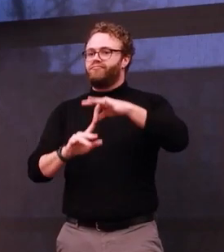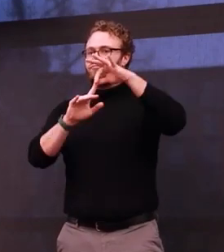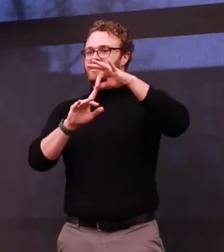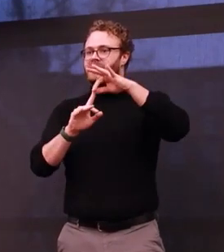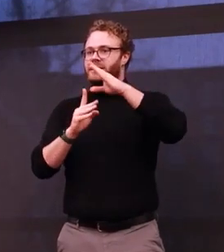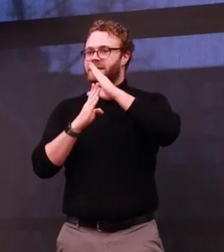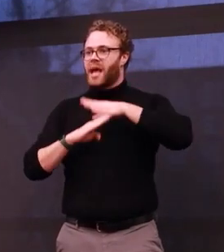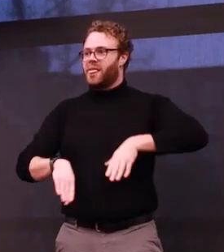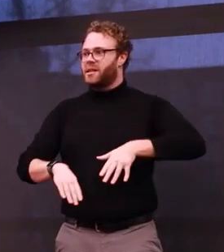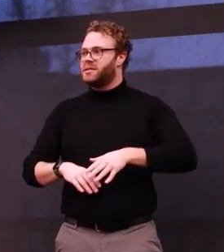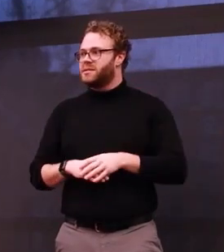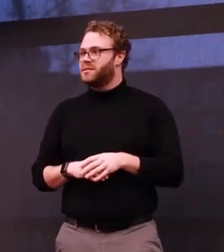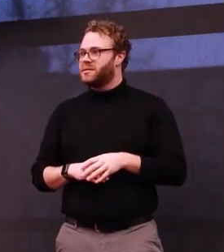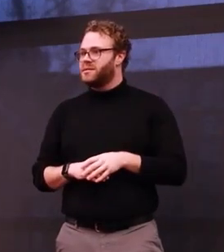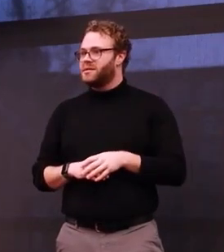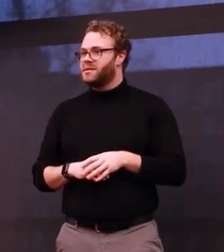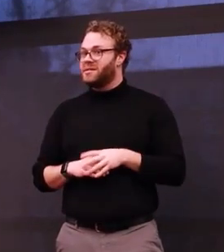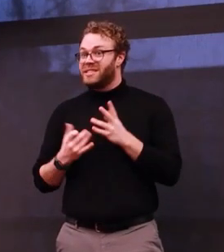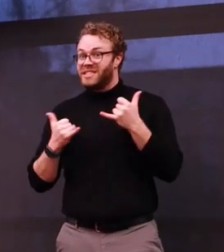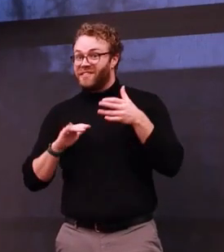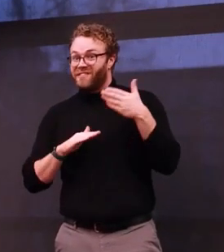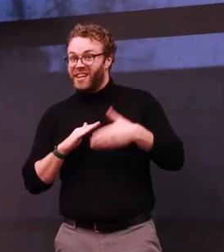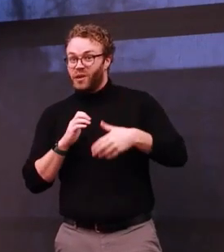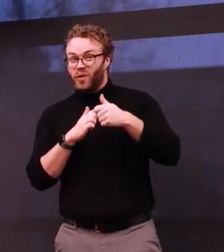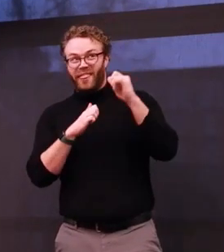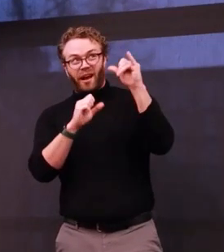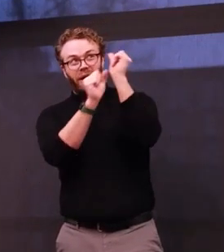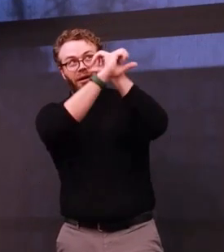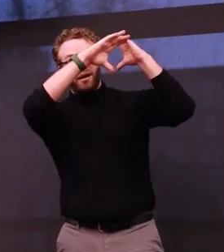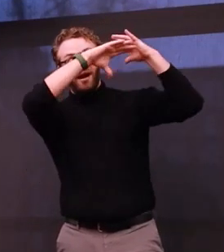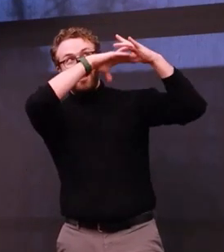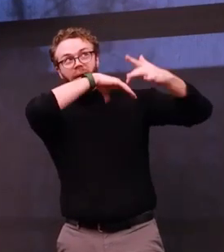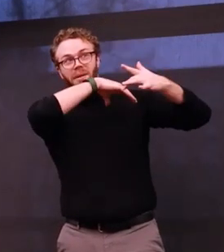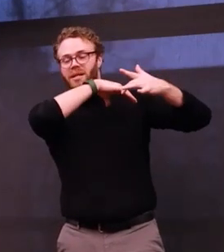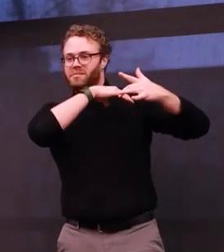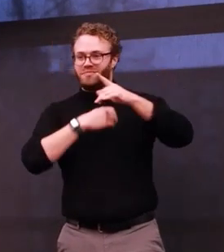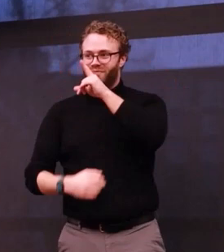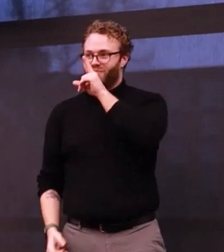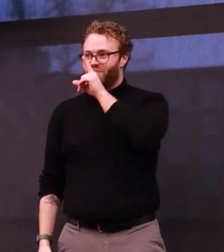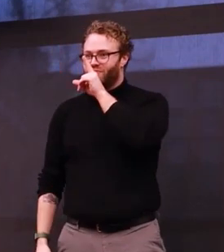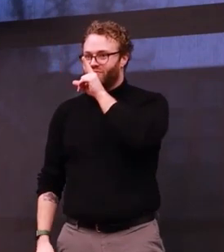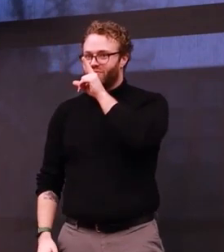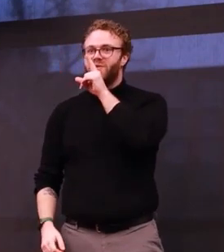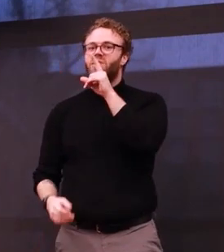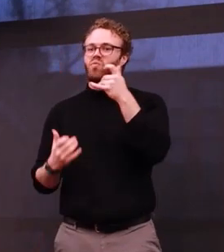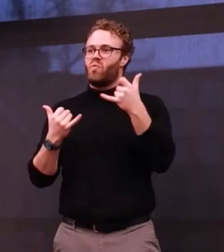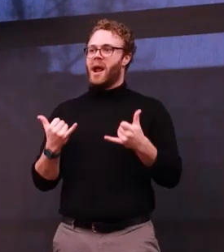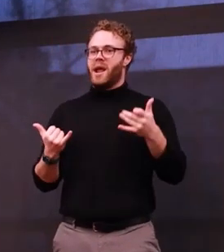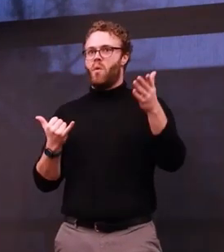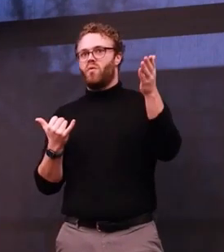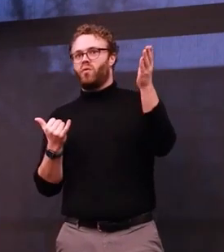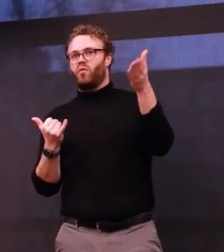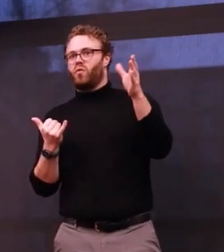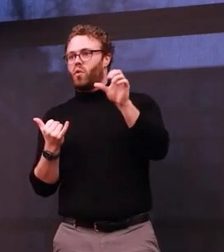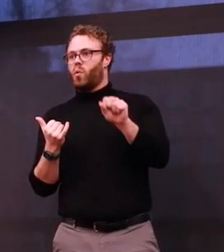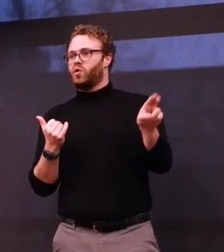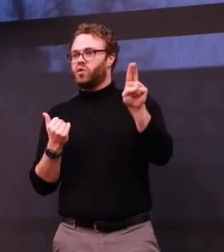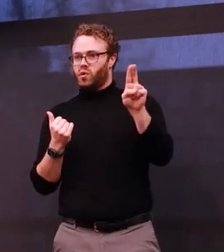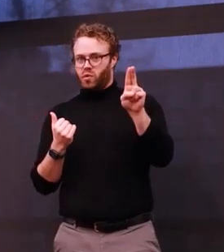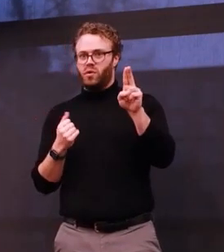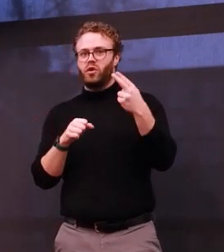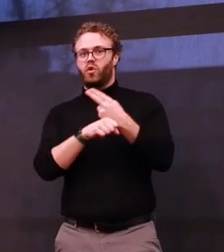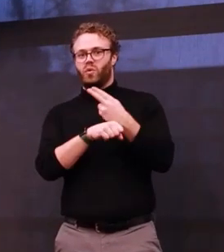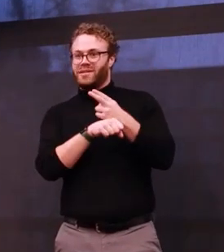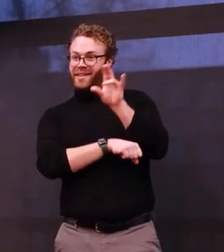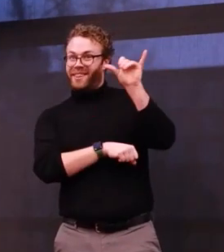But I'm still not done with the empty speech balloon. I'm doing my dissertation at OSU, and I'm going be using the empty speech balloon